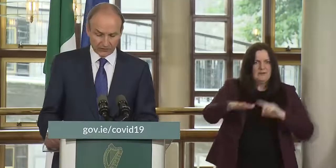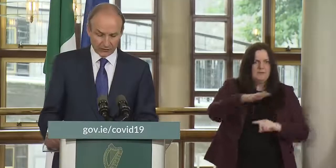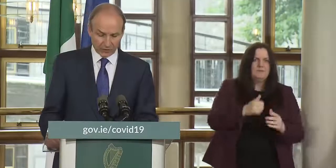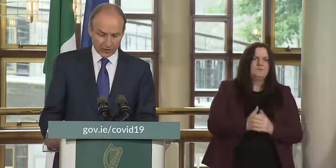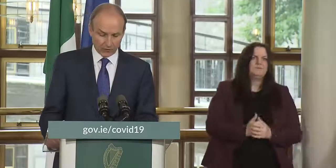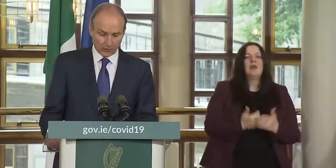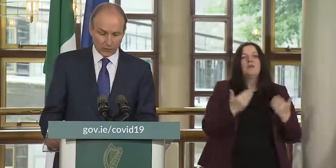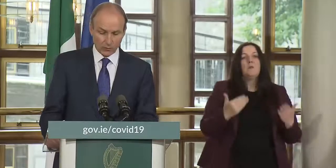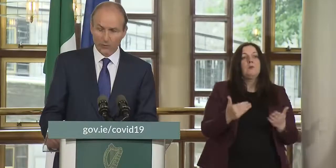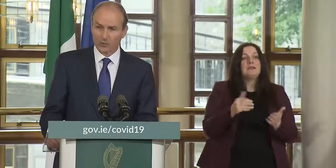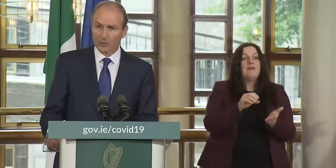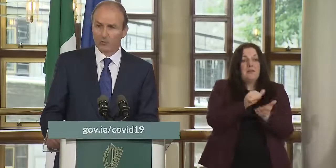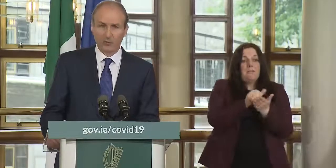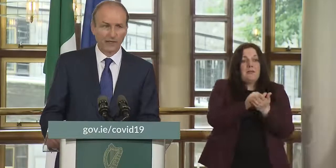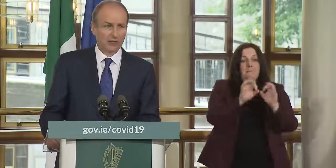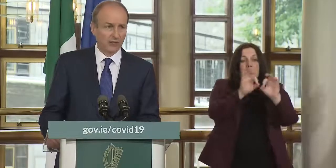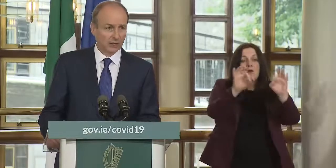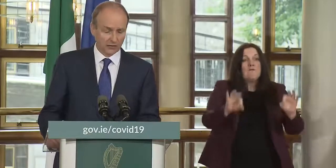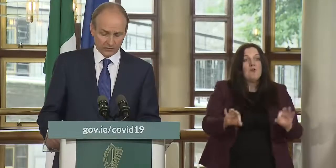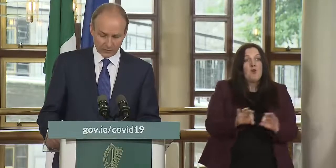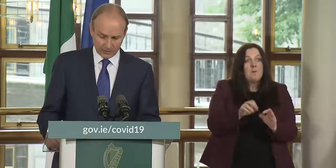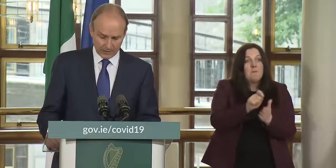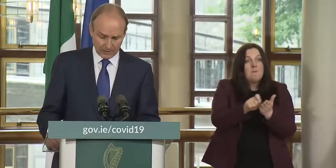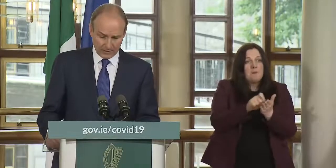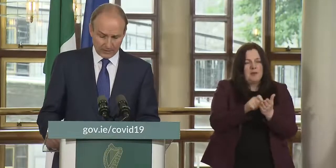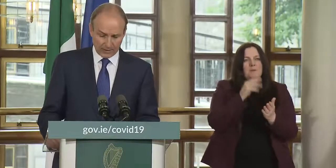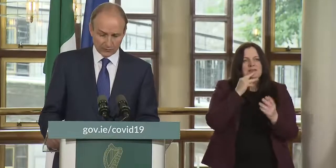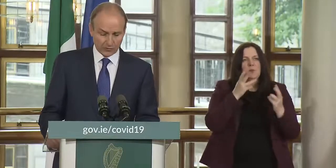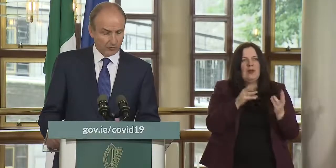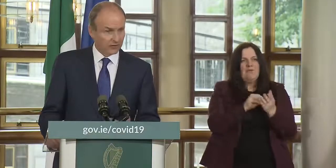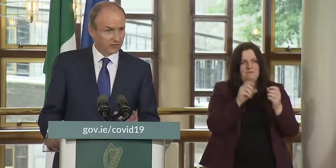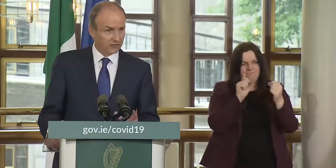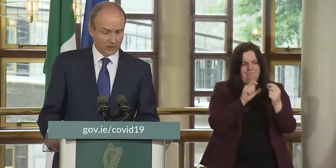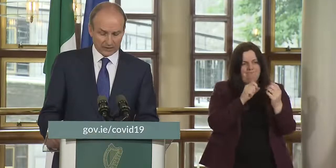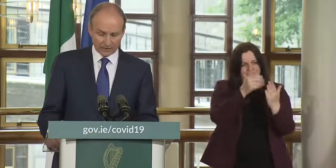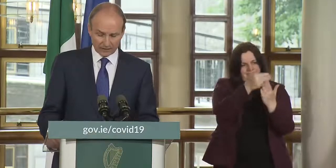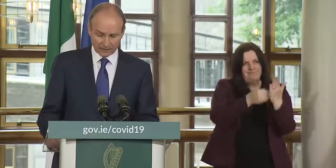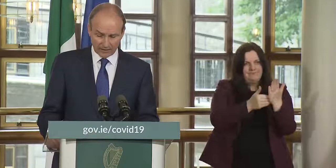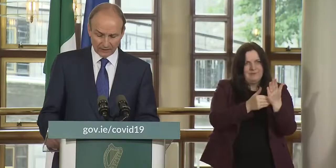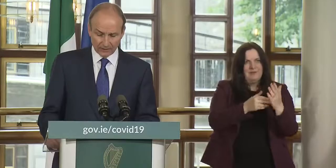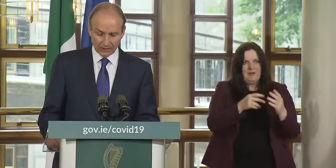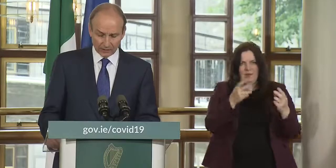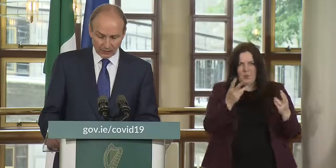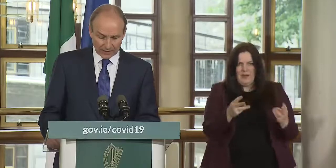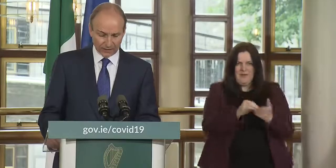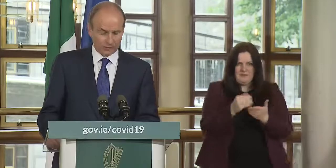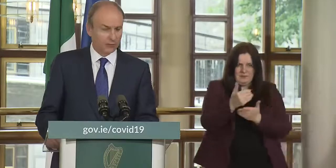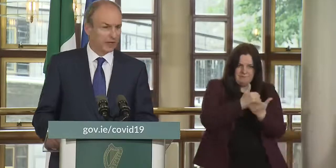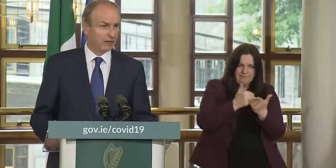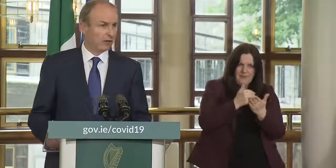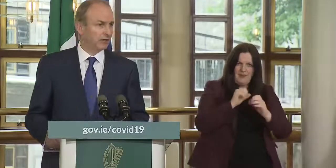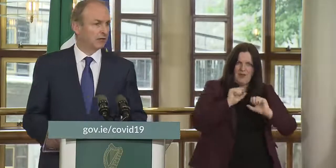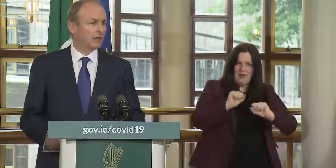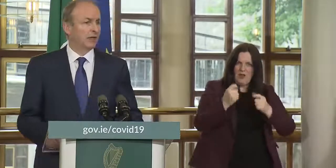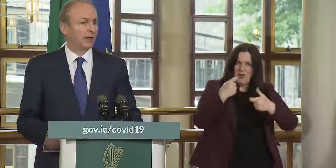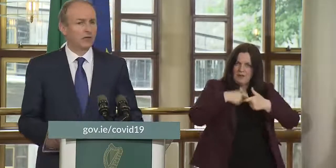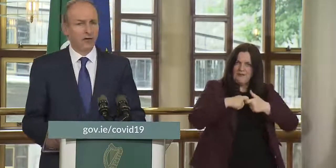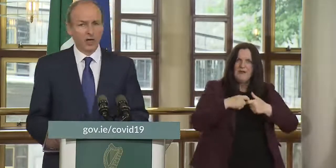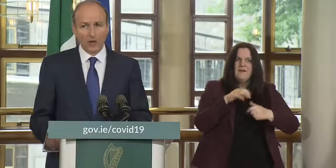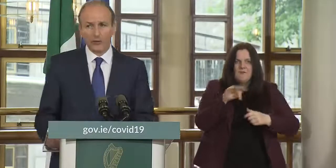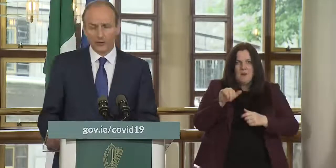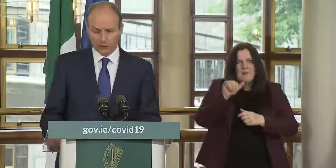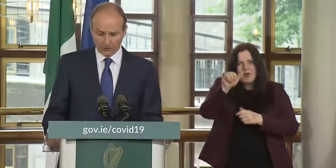-based passenger locator form will be replaced by an electronic system capturing passenger contact data directly from the airlines